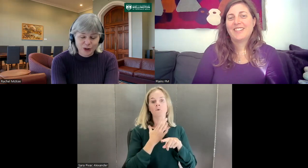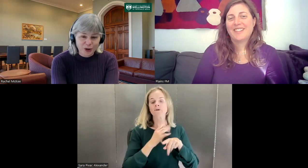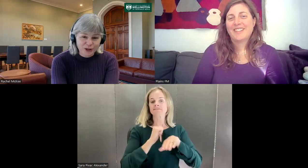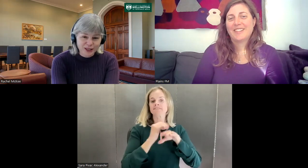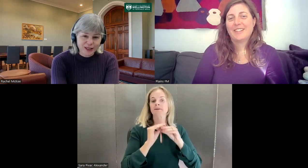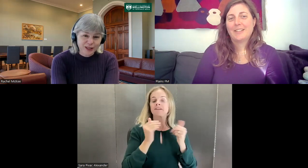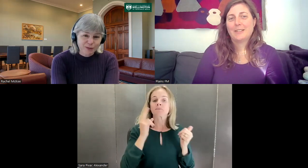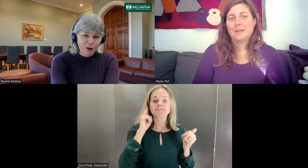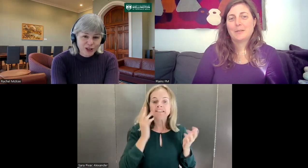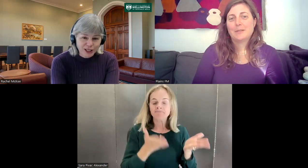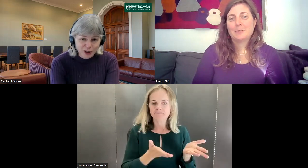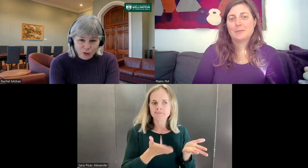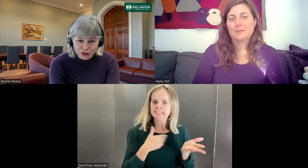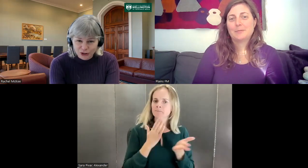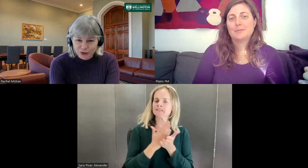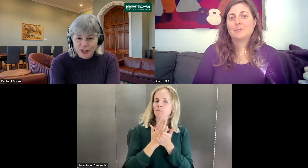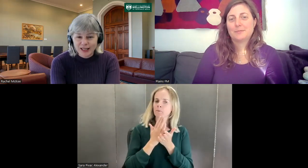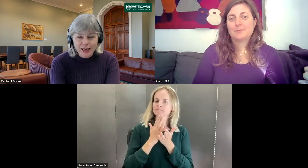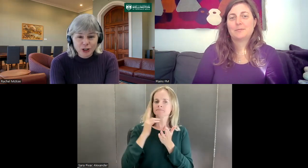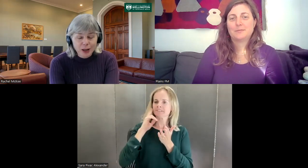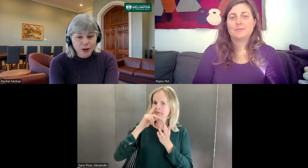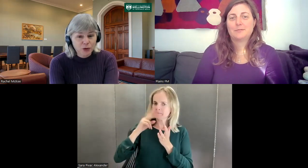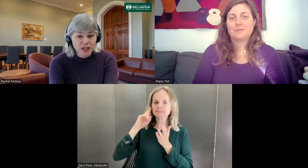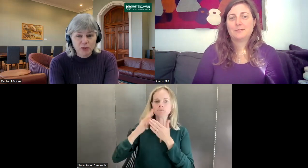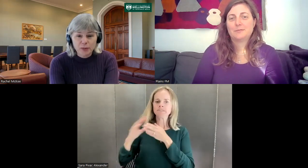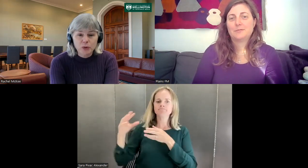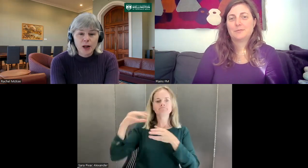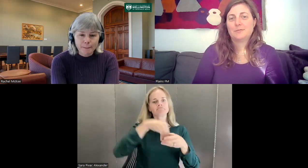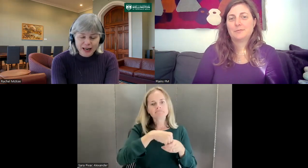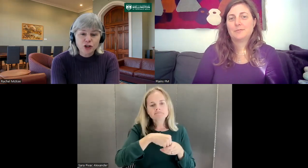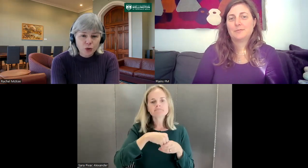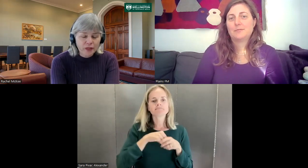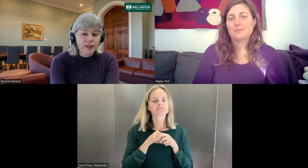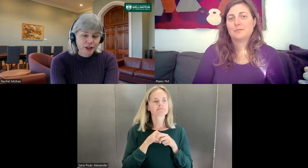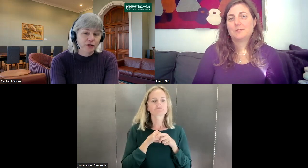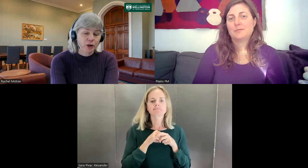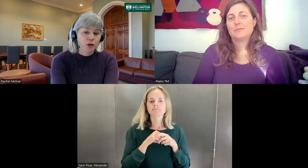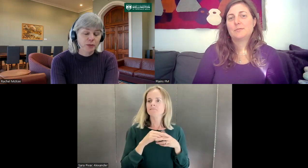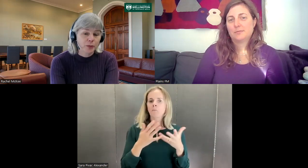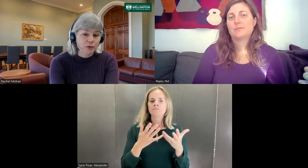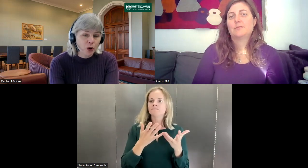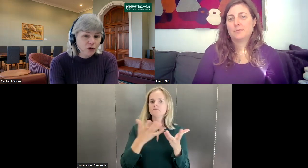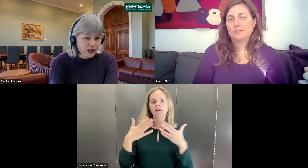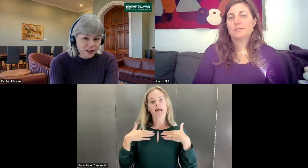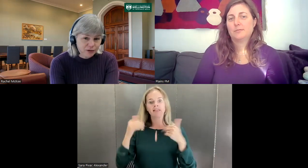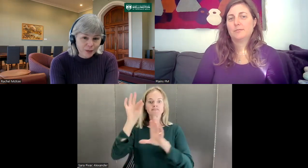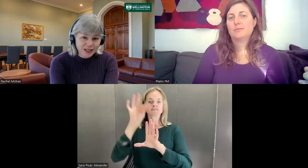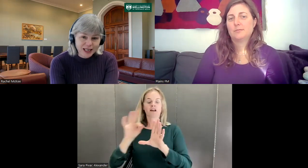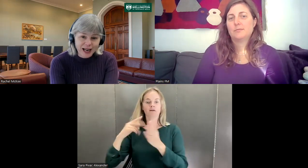know, whether it's politics, you want to establish something for Deaf people, make sure that there are Deaf community people involved in it from the start.